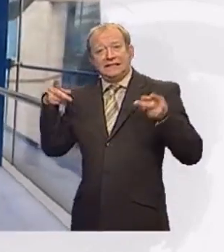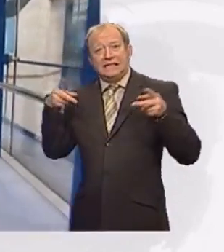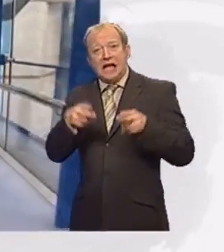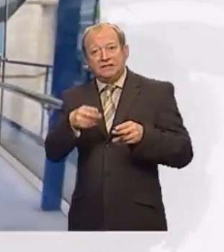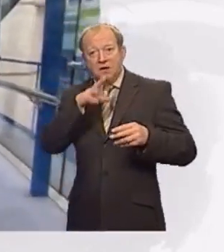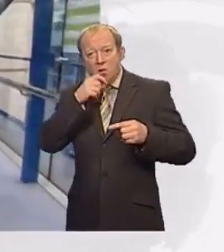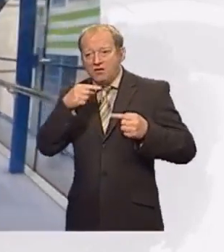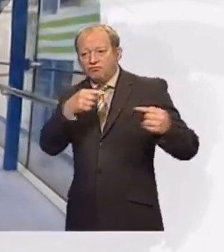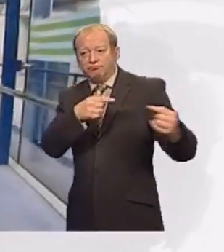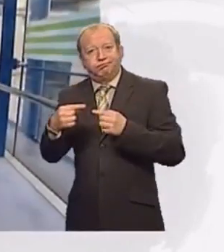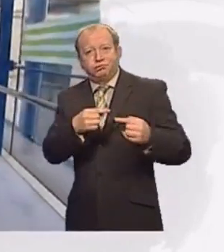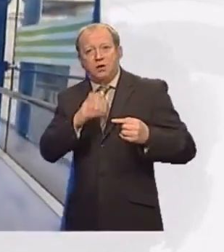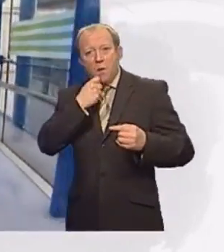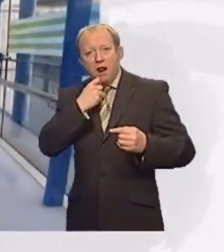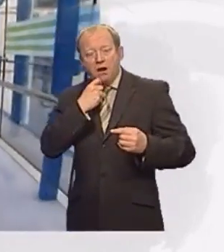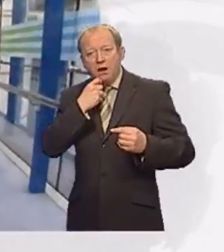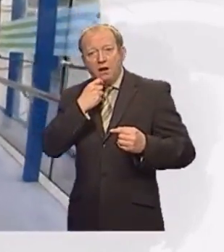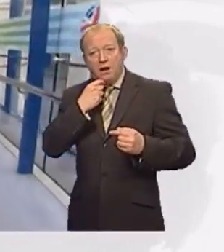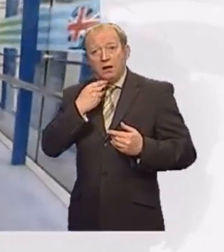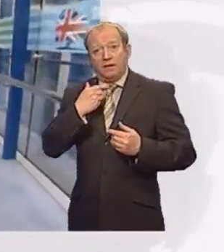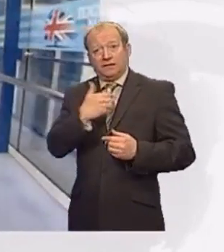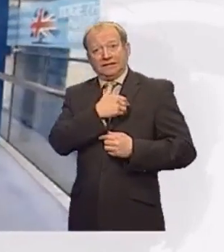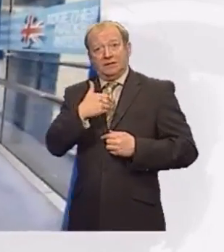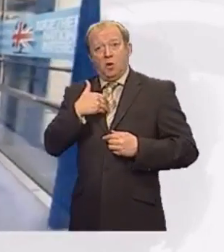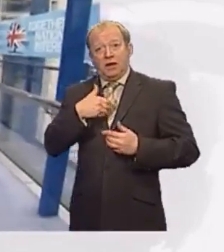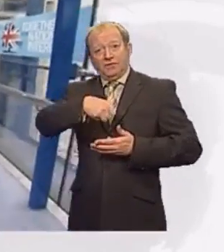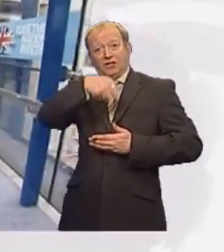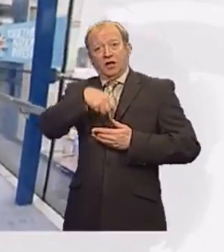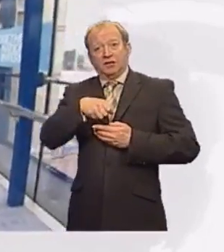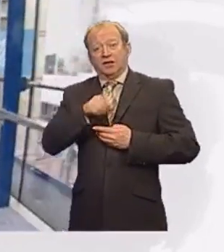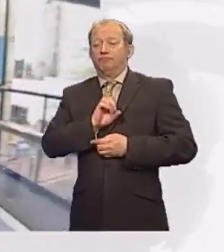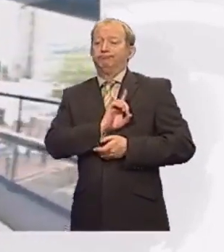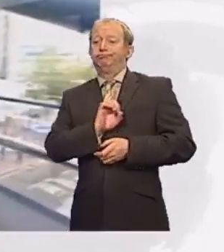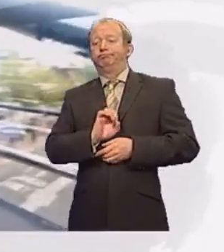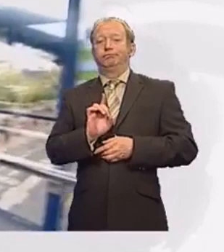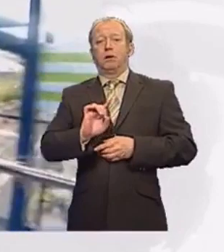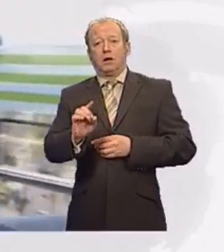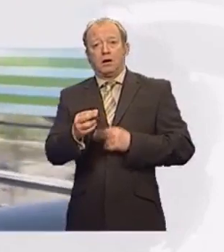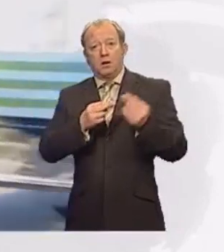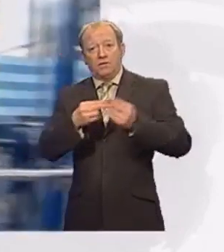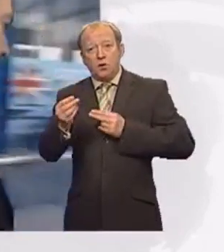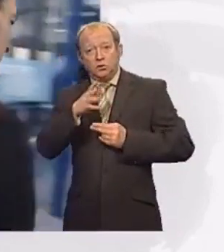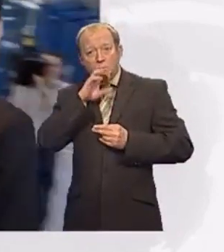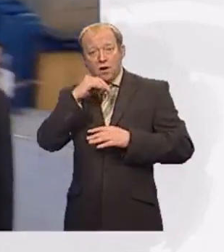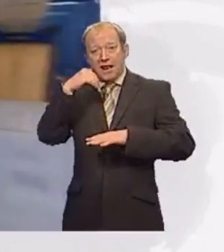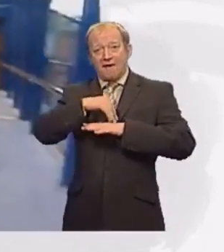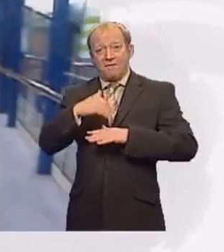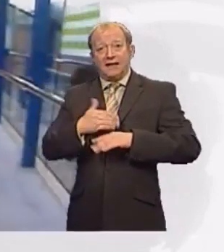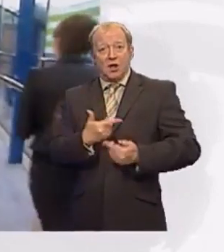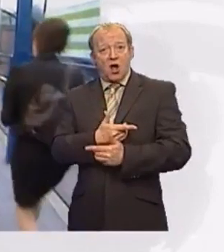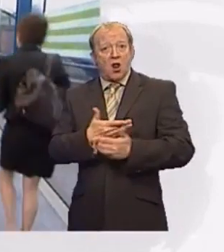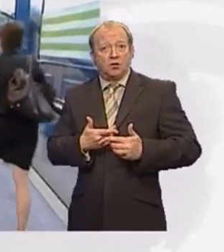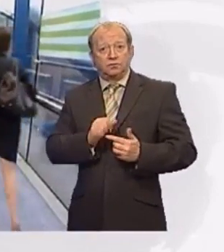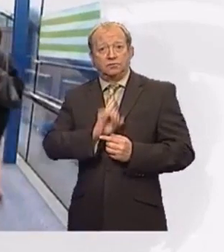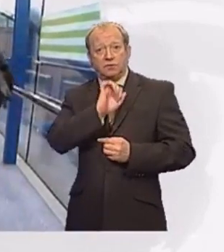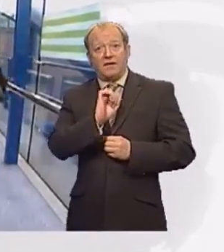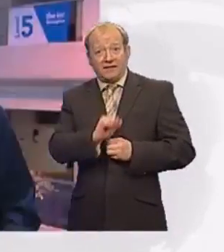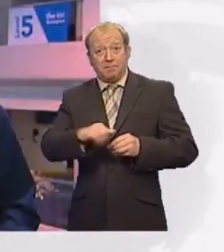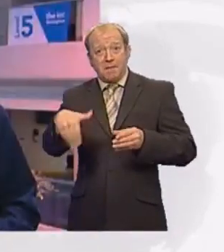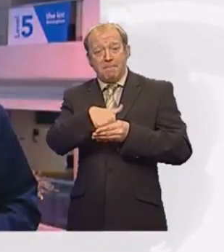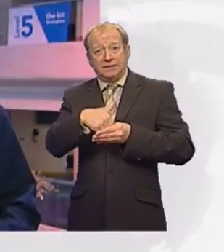controversial. And this morning, the Chancellor strode into the conference centre with news that will hit the wallets of many of his party's members.